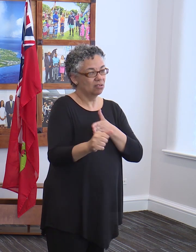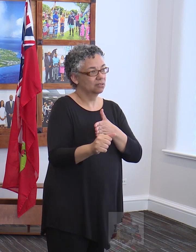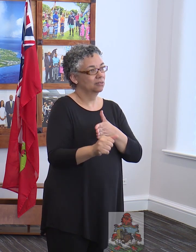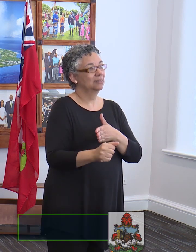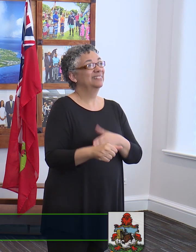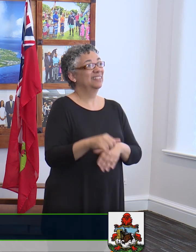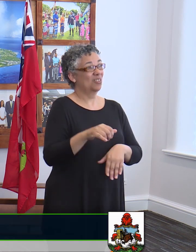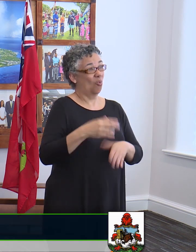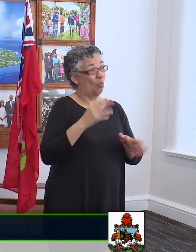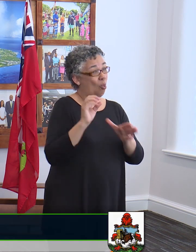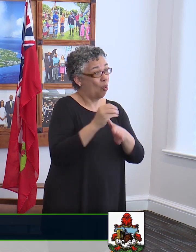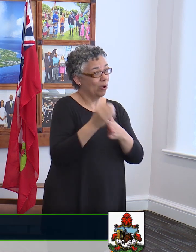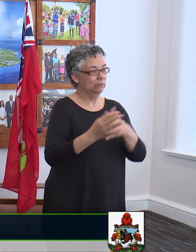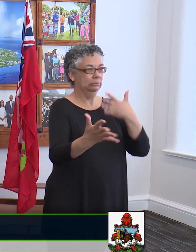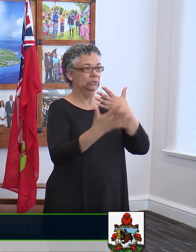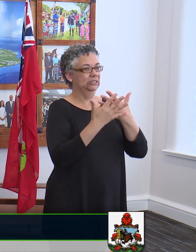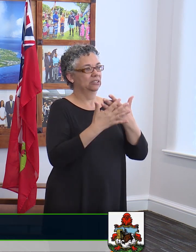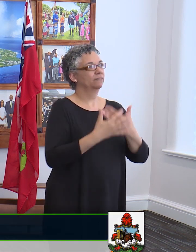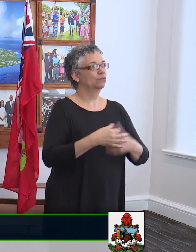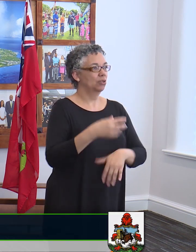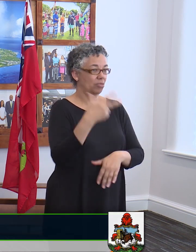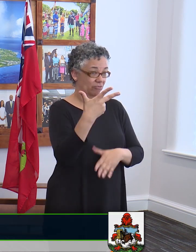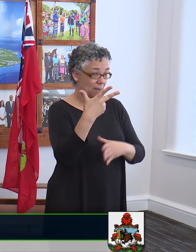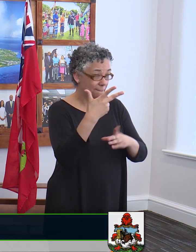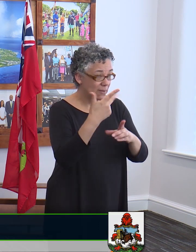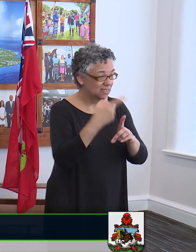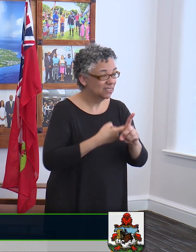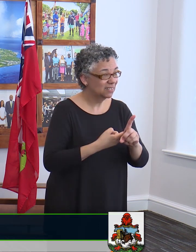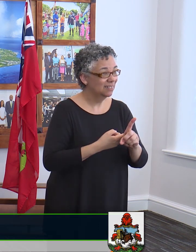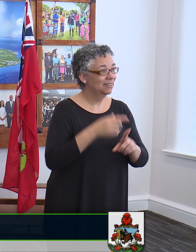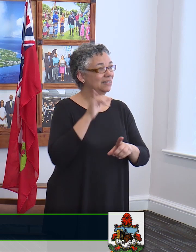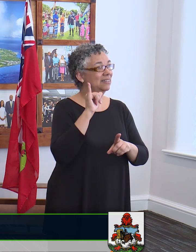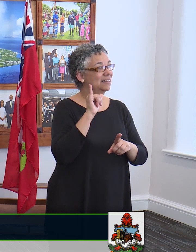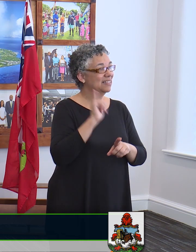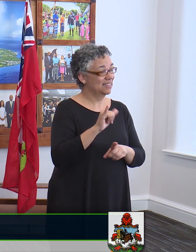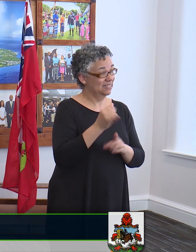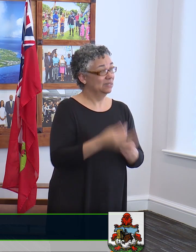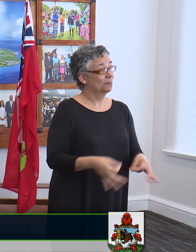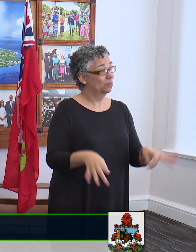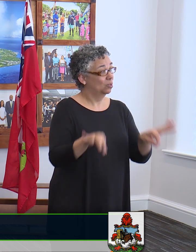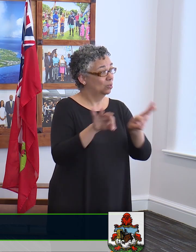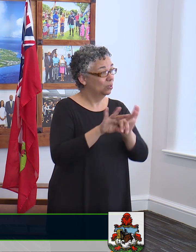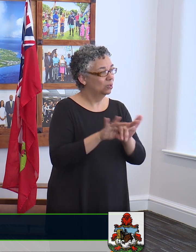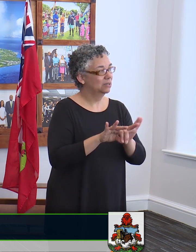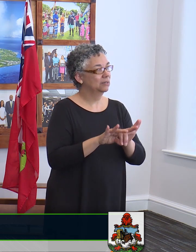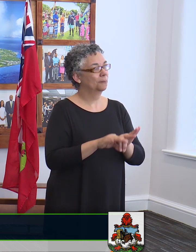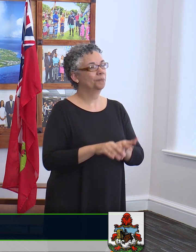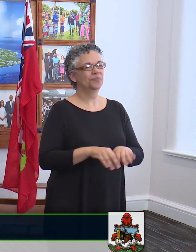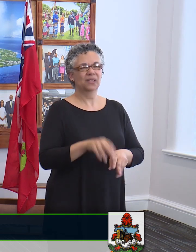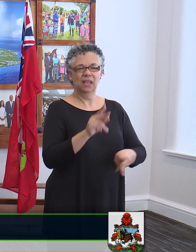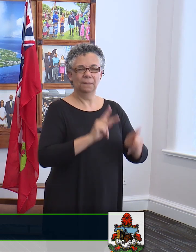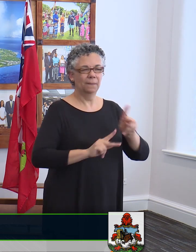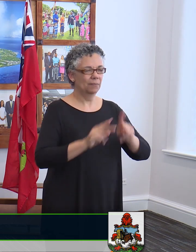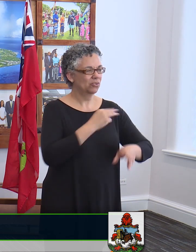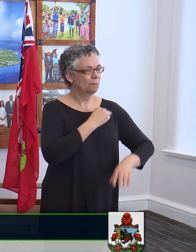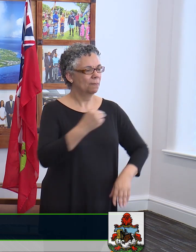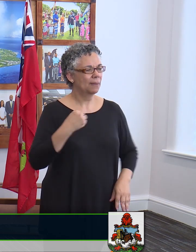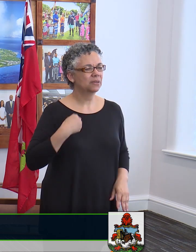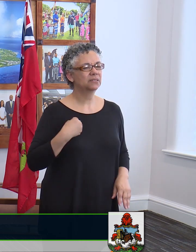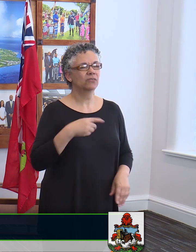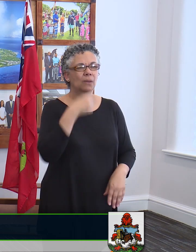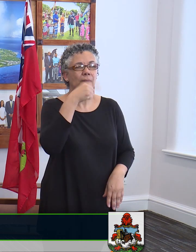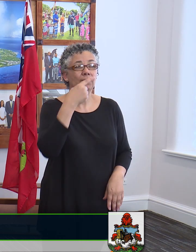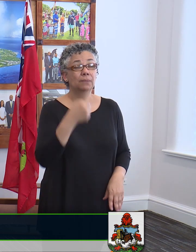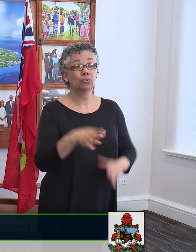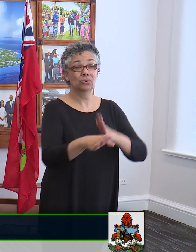that is serious and it is essential that members of the public protect Bermuda by observing